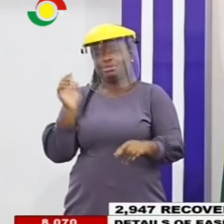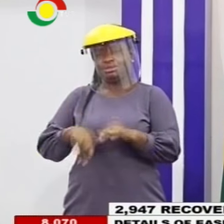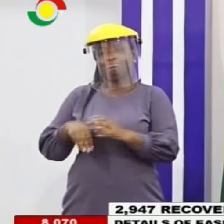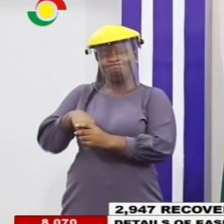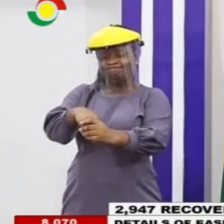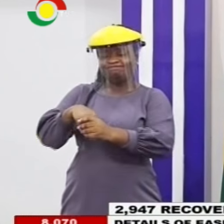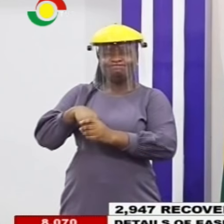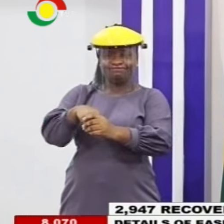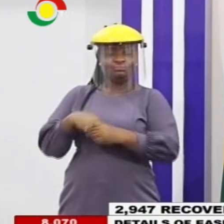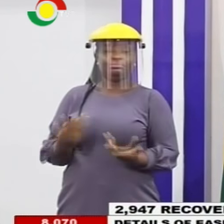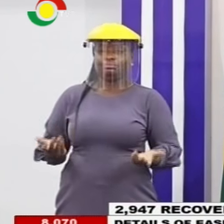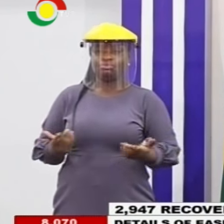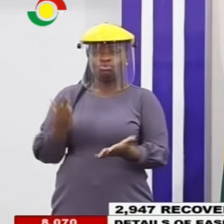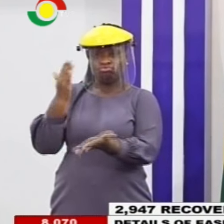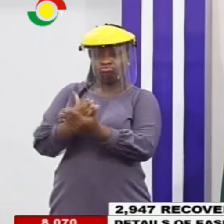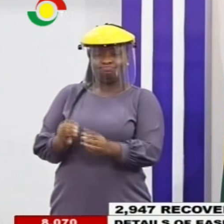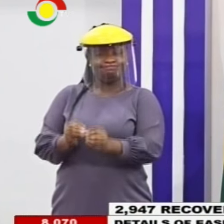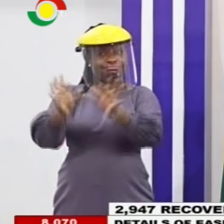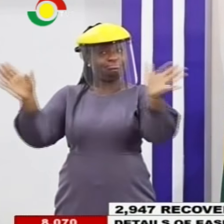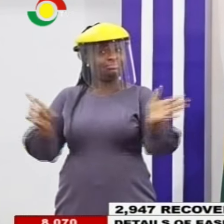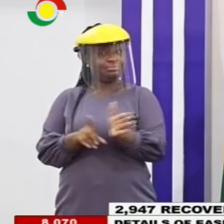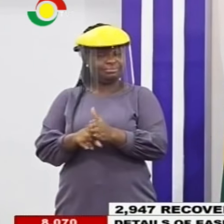in the schools.